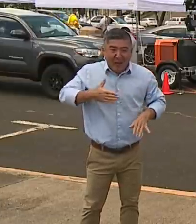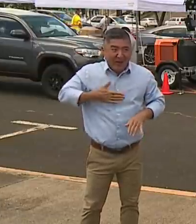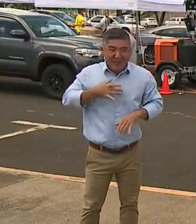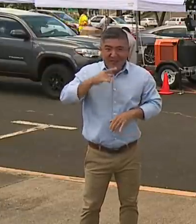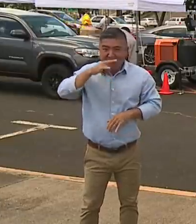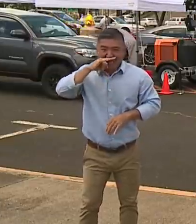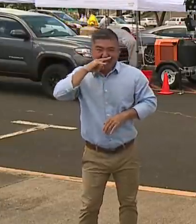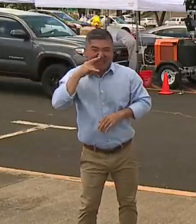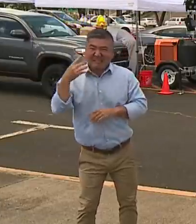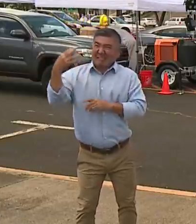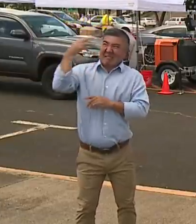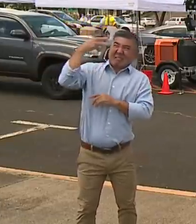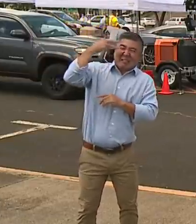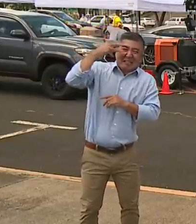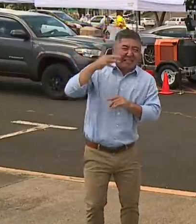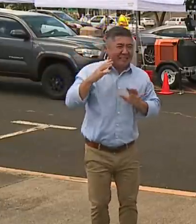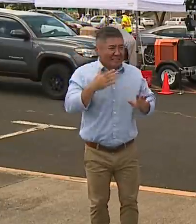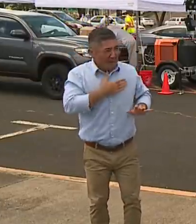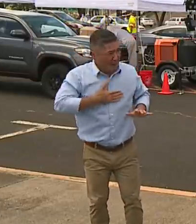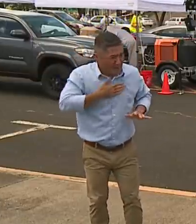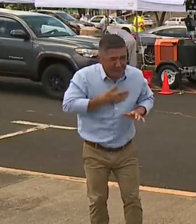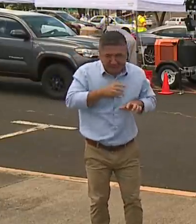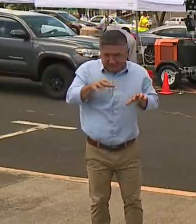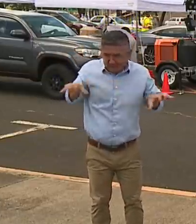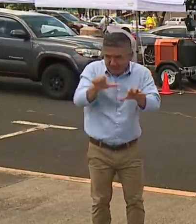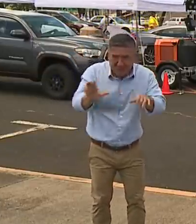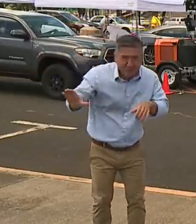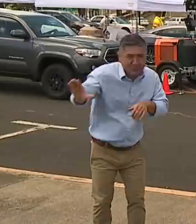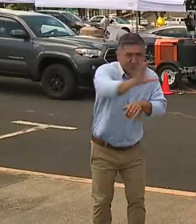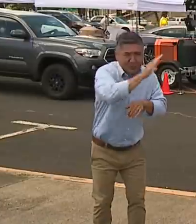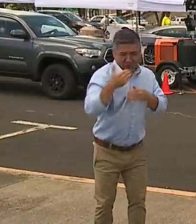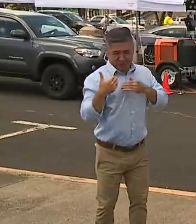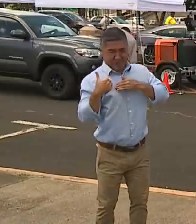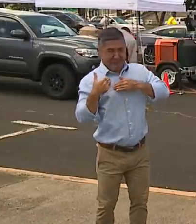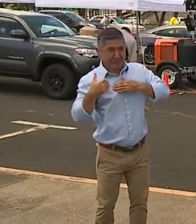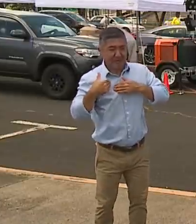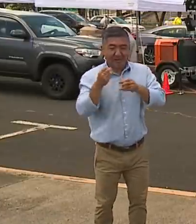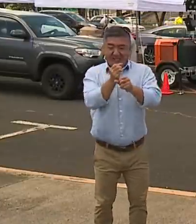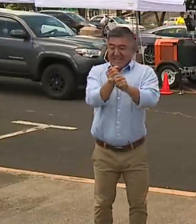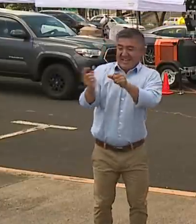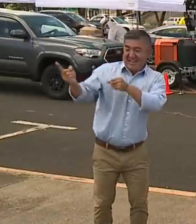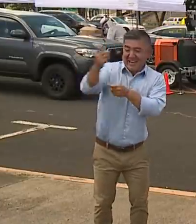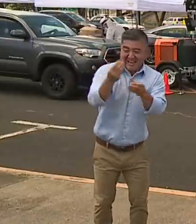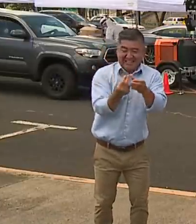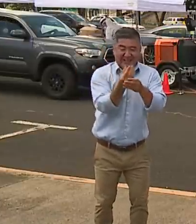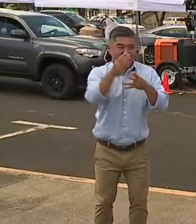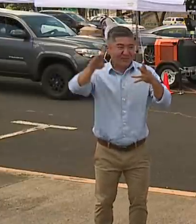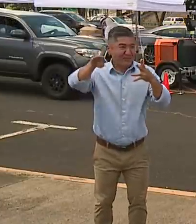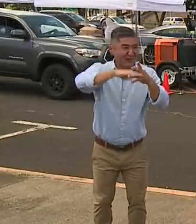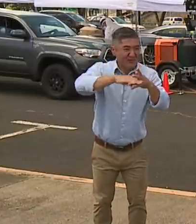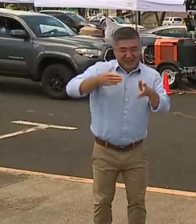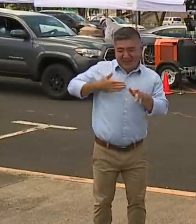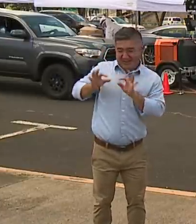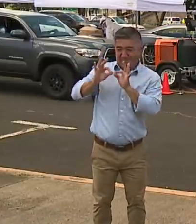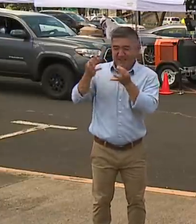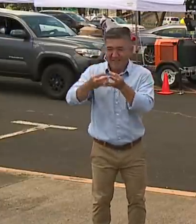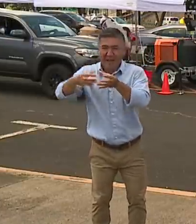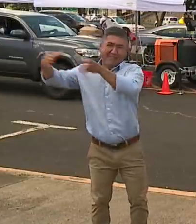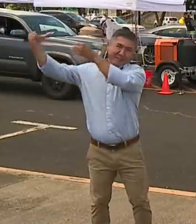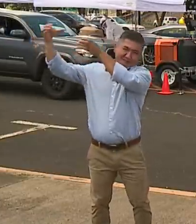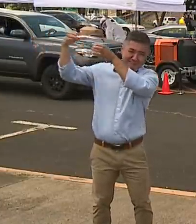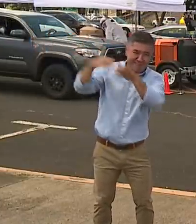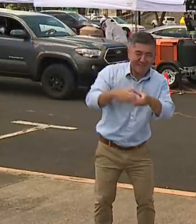Please do your part so we can safely reopen and by spring break of next year, I can be back here on the beaches with you